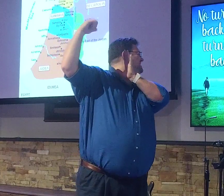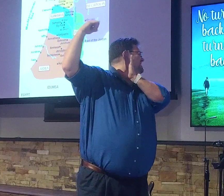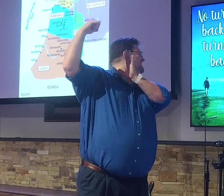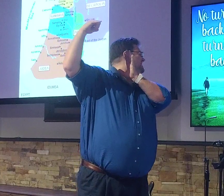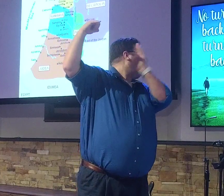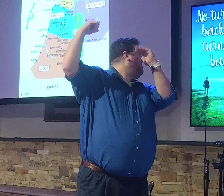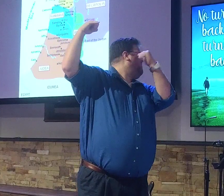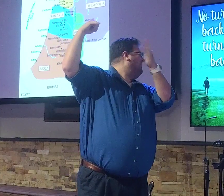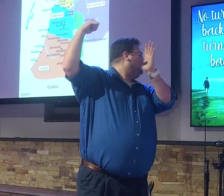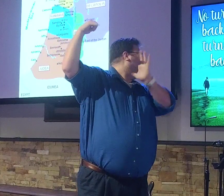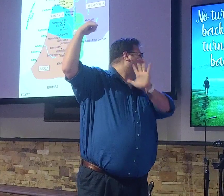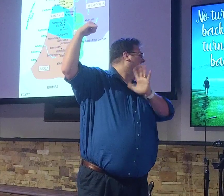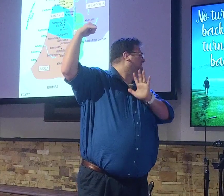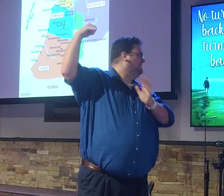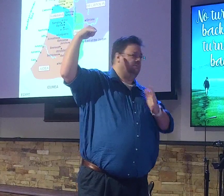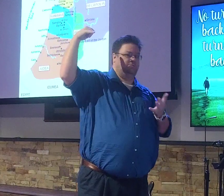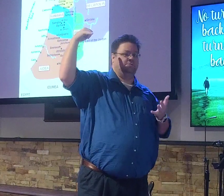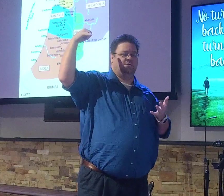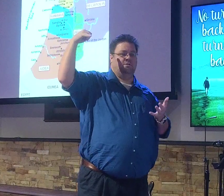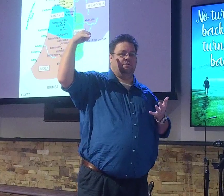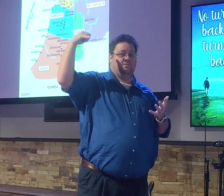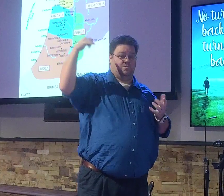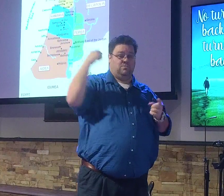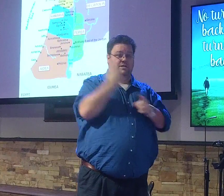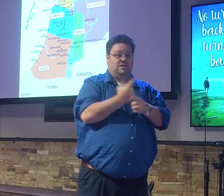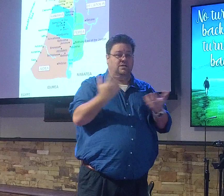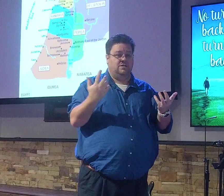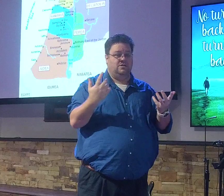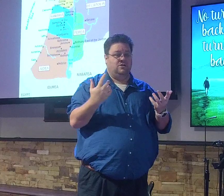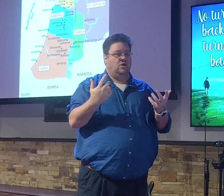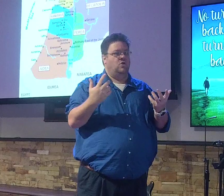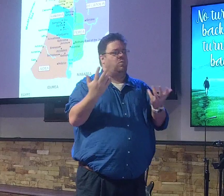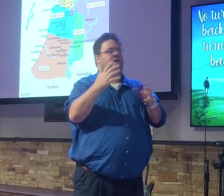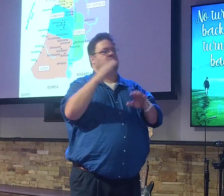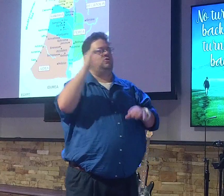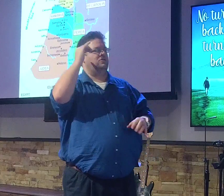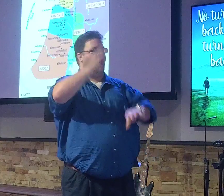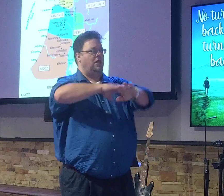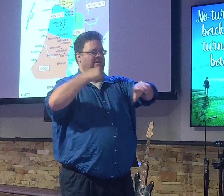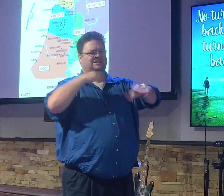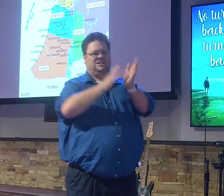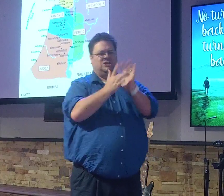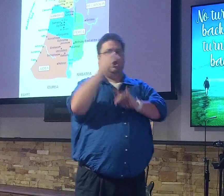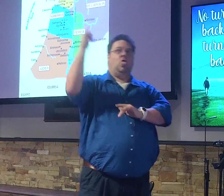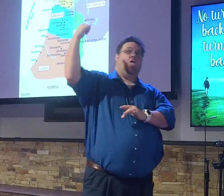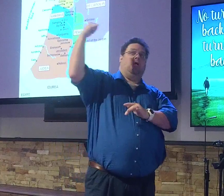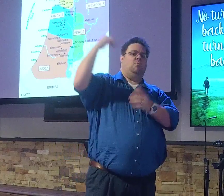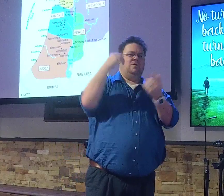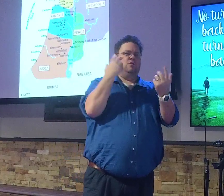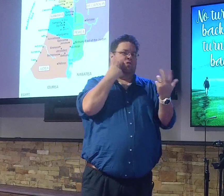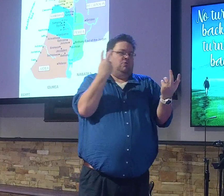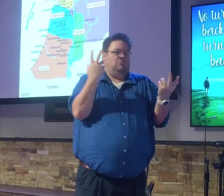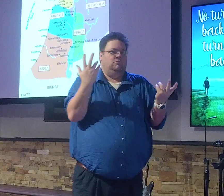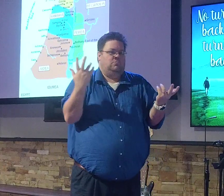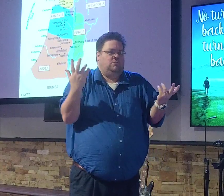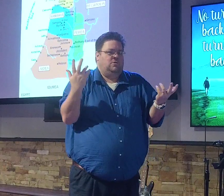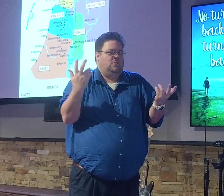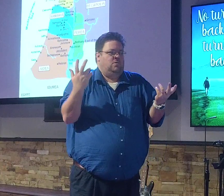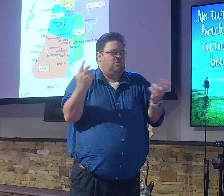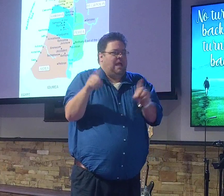Well, what does his calling involve? What does his calling look like? I think that's important because we've to know what we're getting into, right? So what